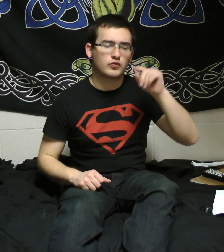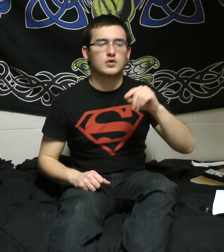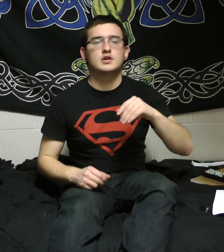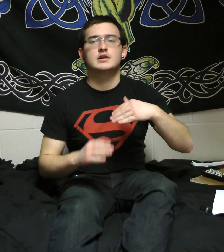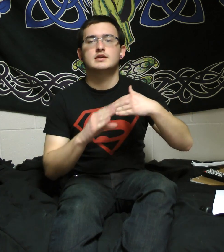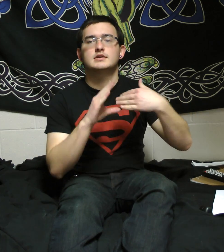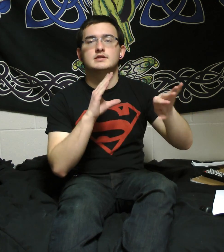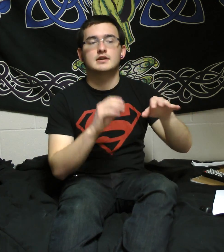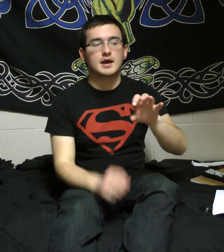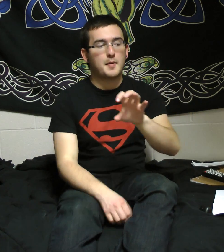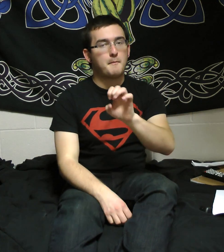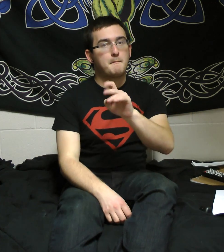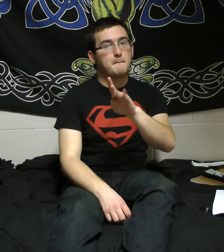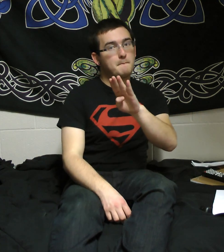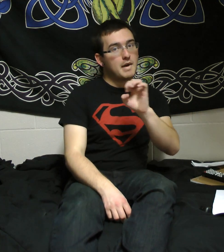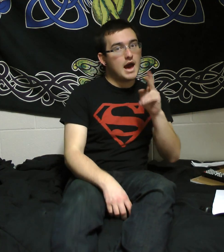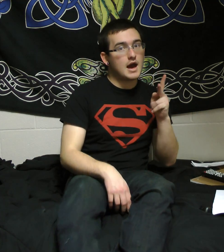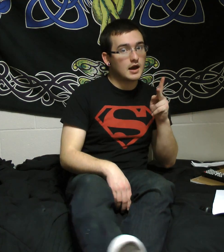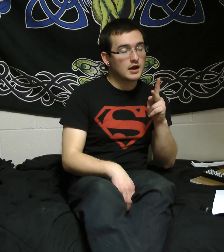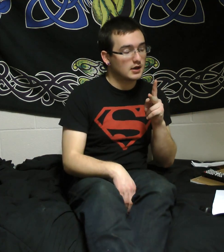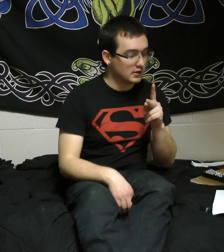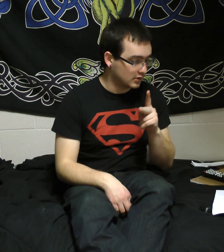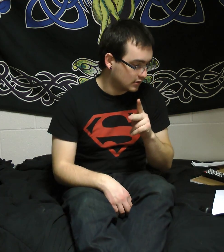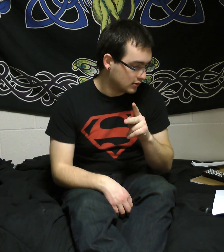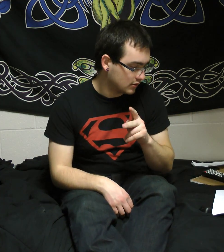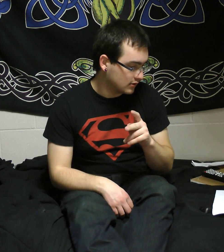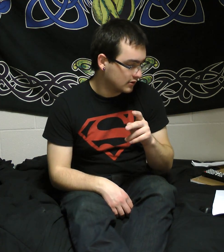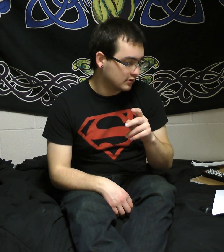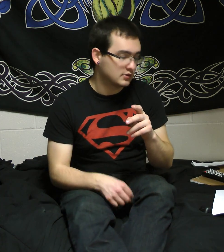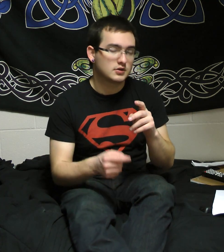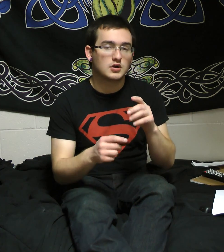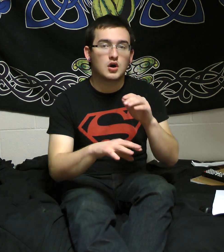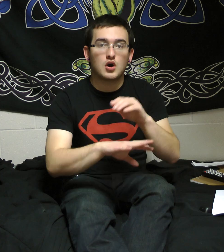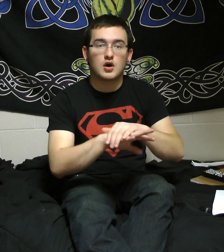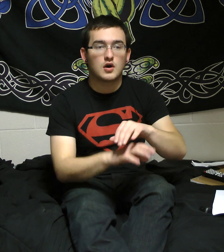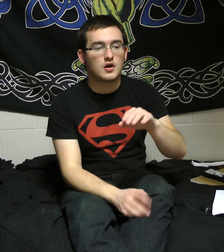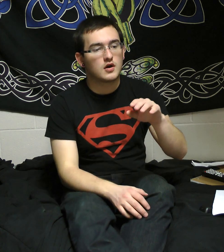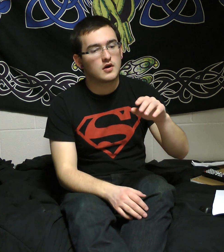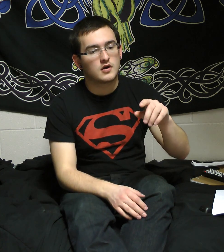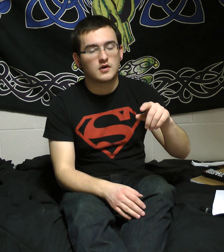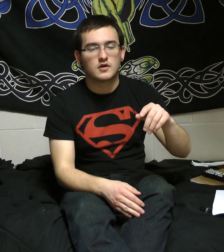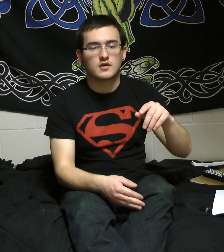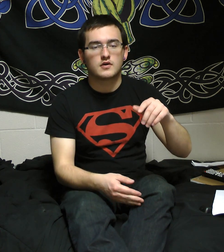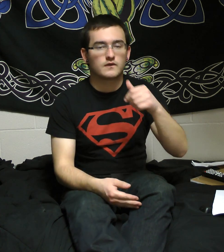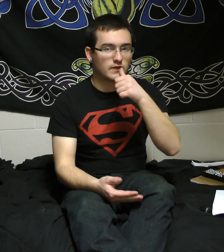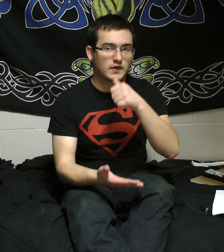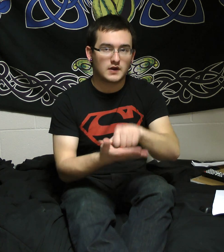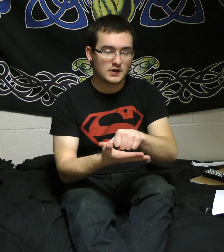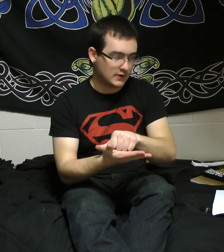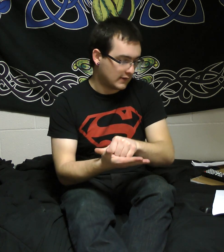And I wonder if I ever cross your mind